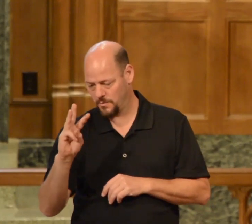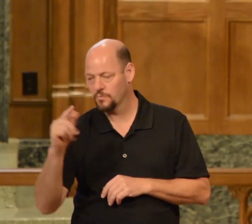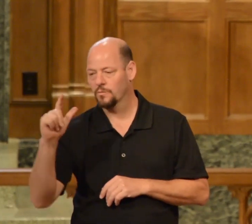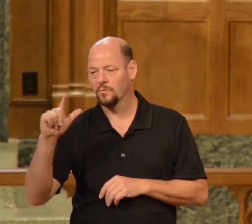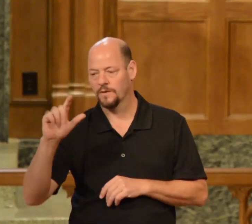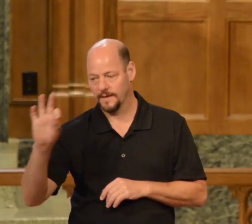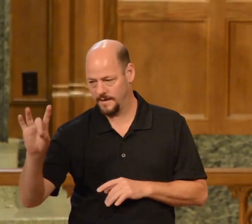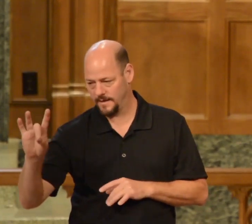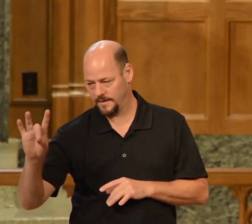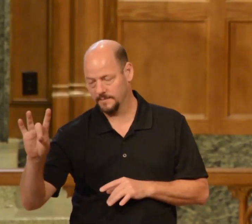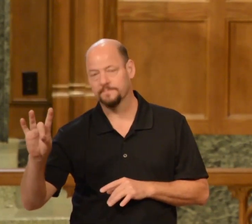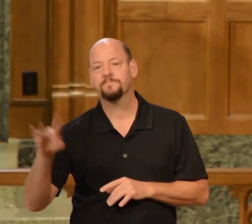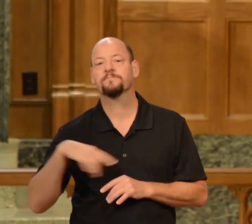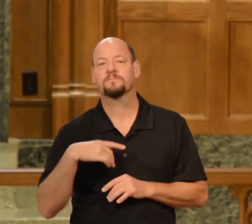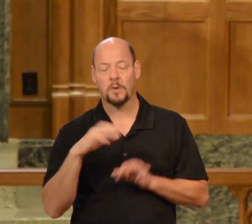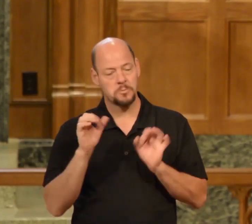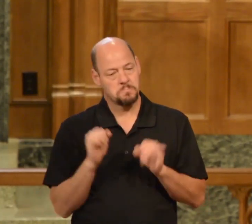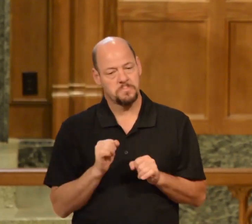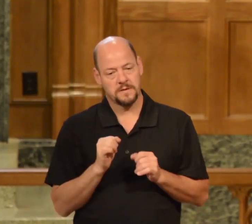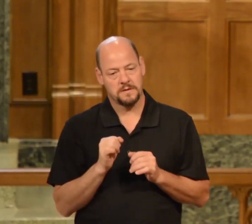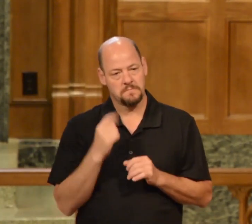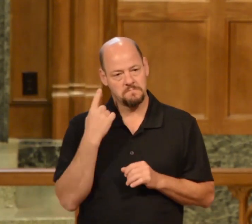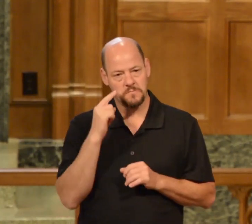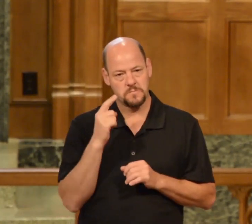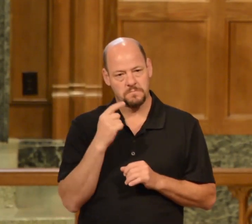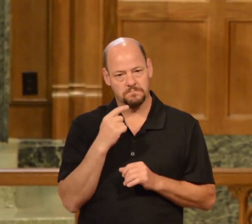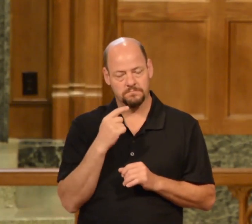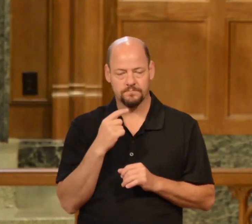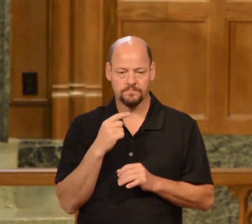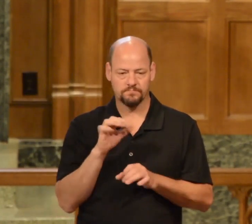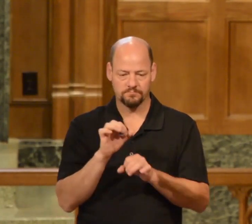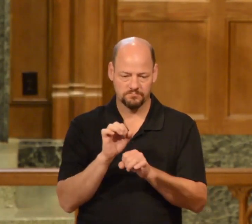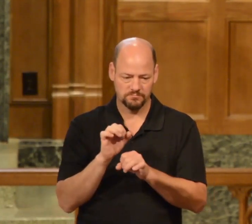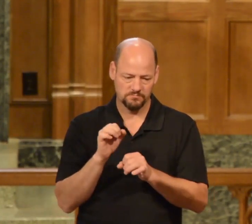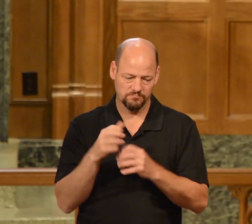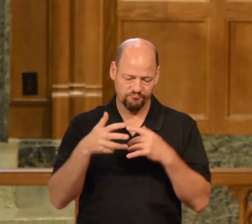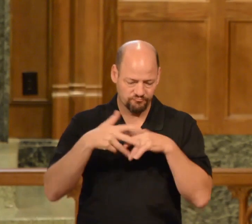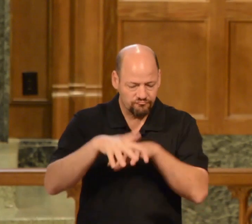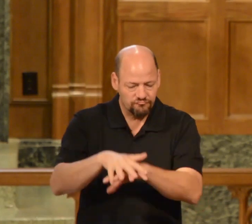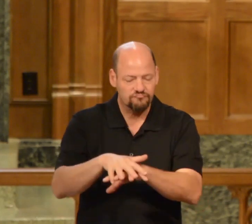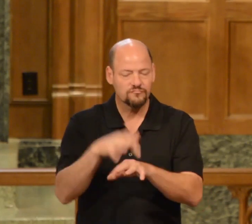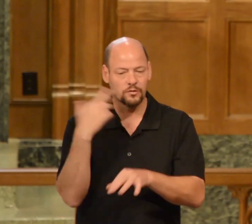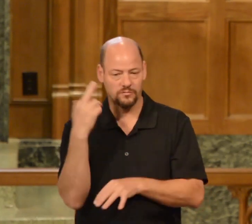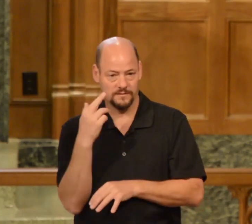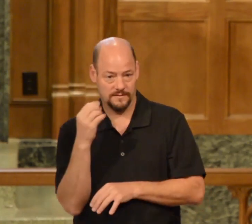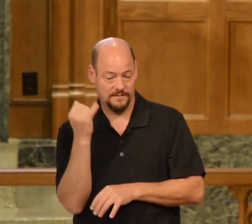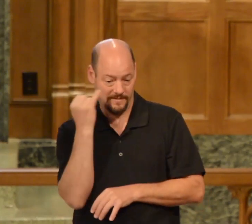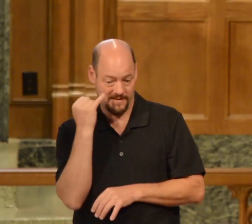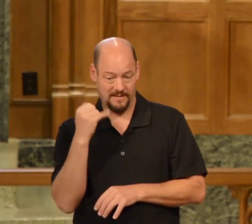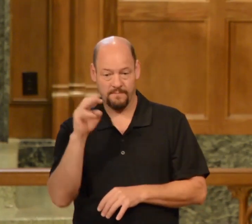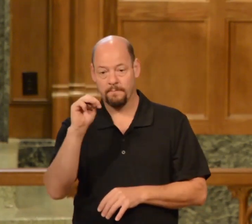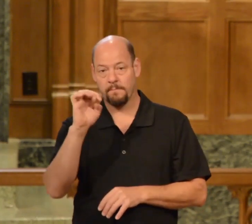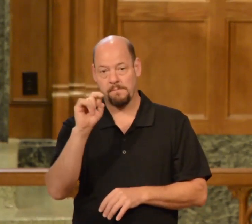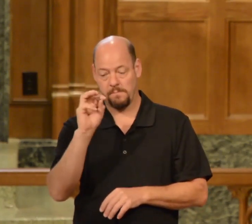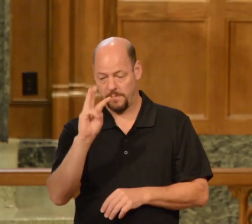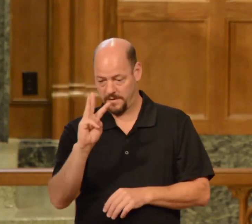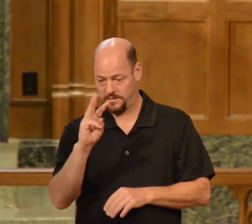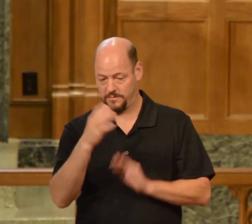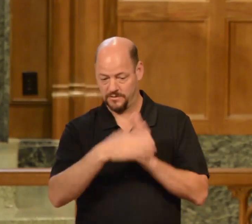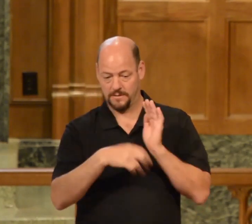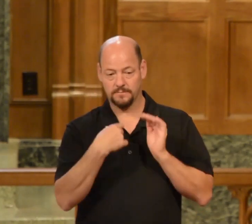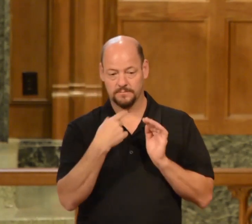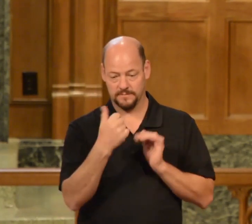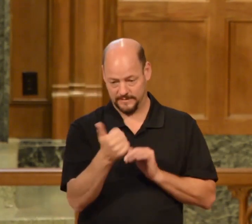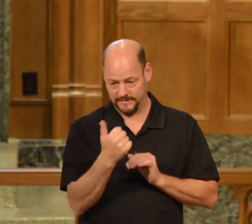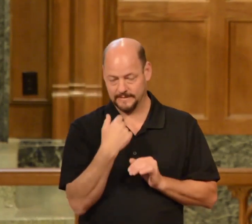I mean, if Jesus would have at this point in Matthew 10 sent the disciples out unto all the world, they might not have made it back in time